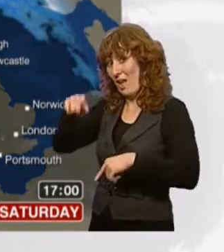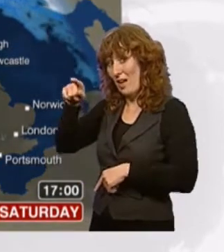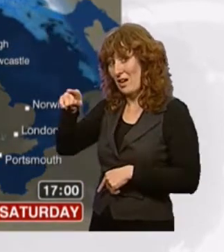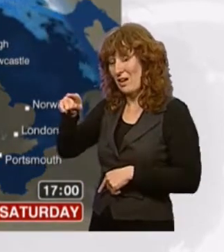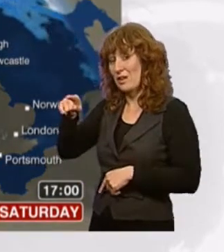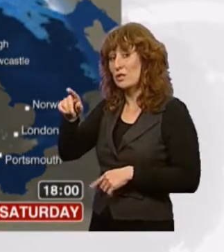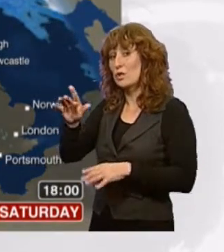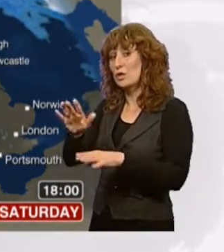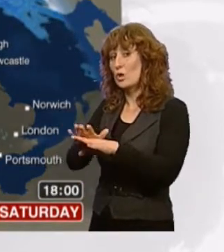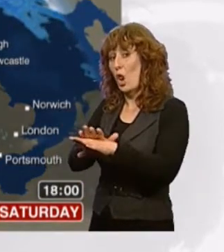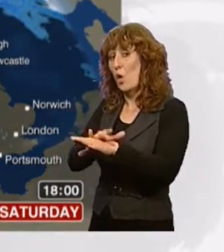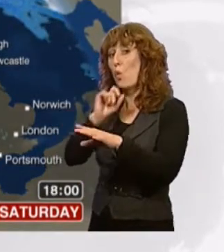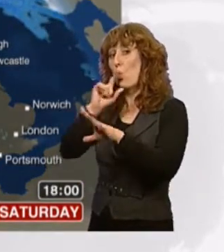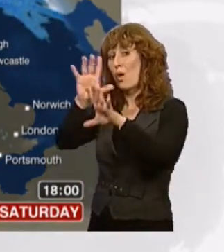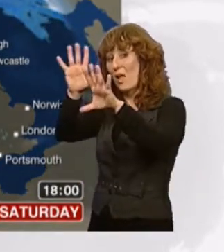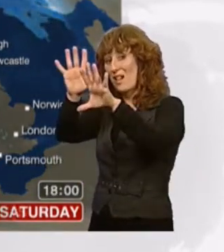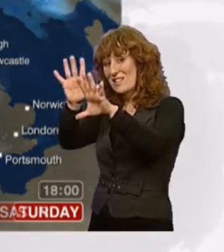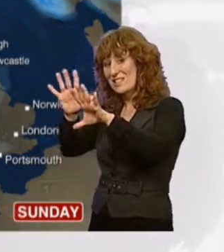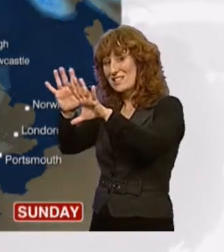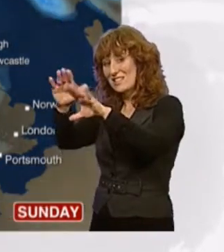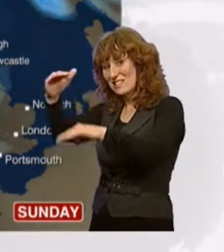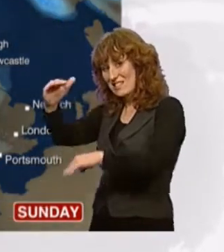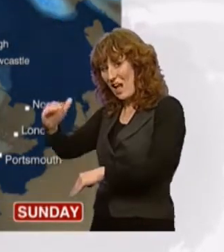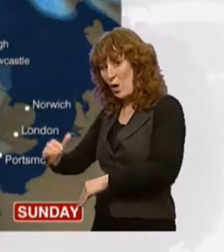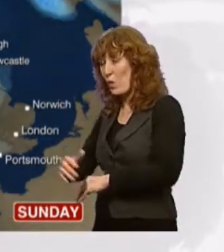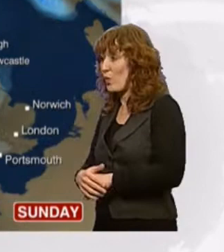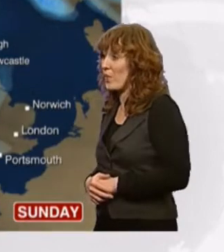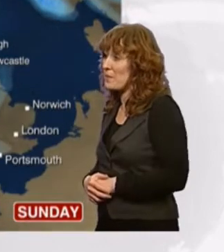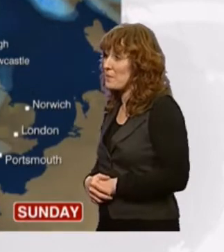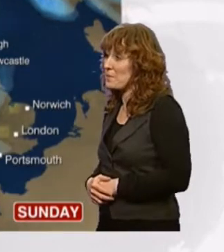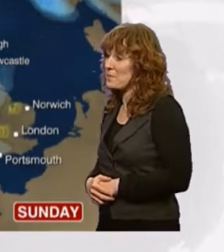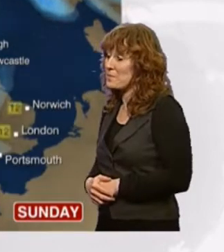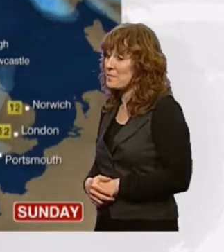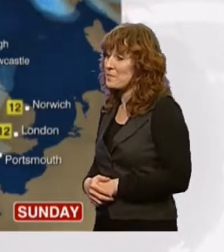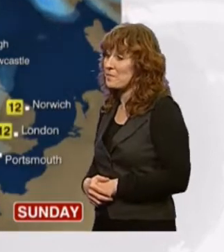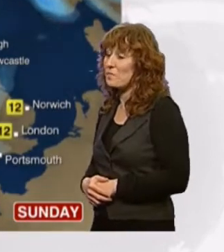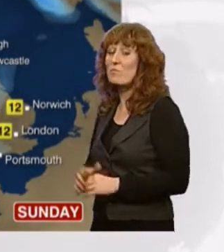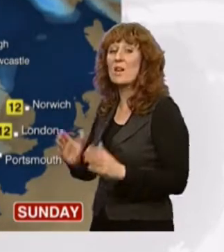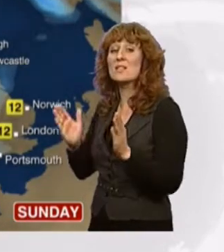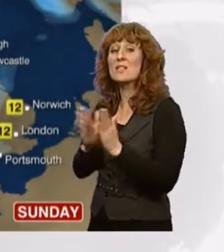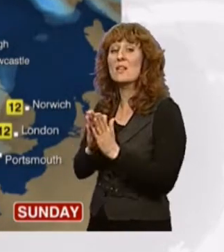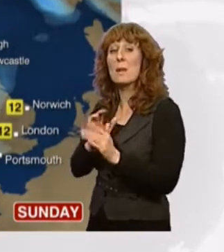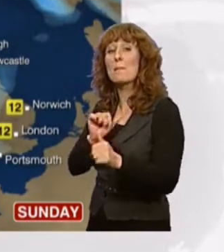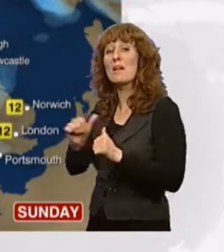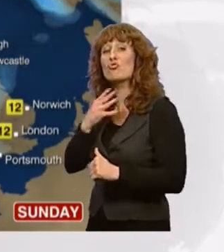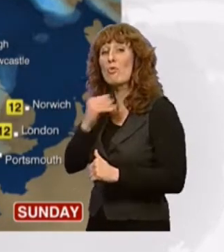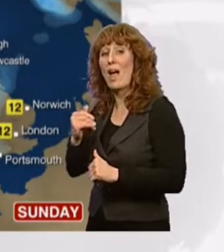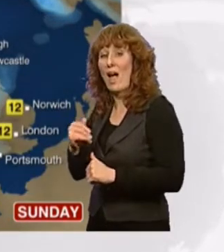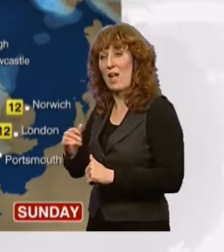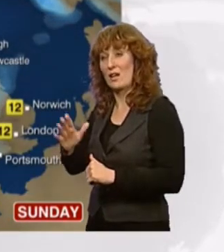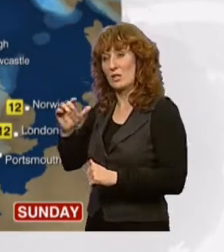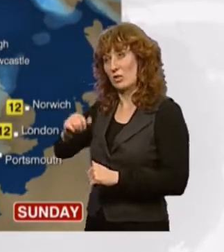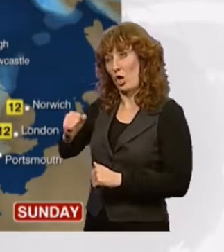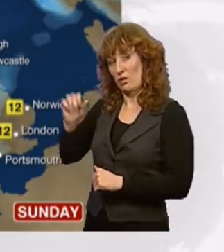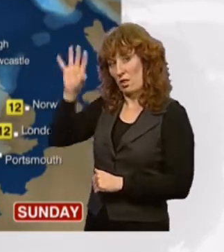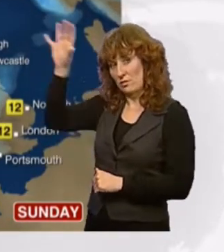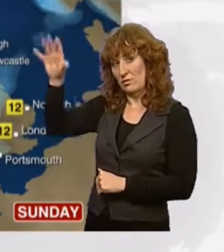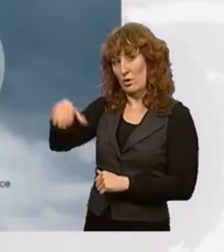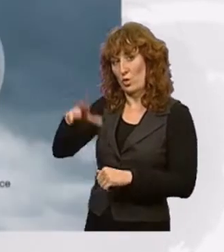slowly sink its way southwards and it looks as though the best of the dry weather on Sunday will be across Scotland and Northern Ireland.